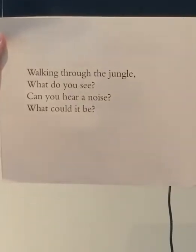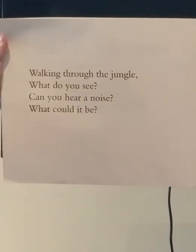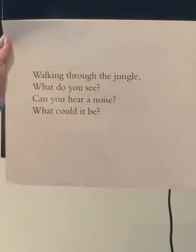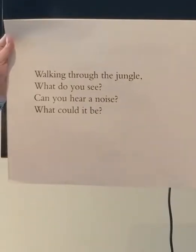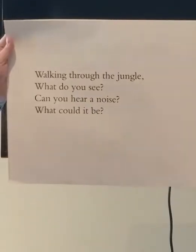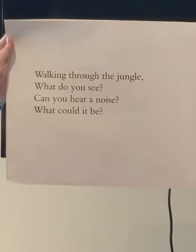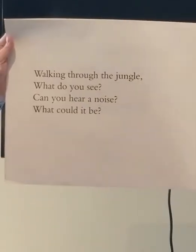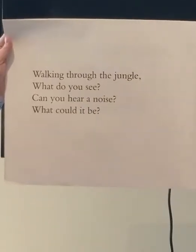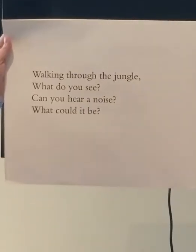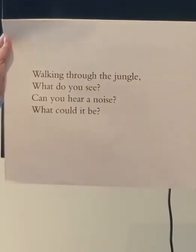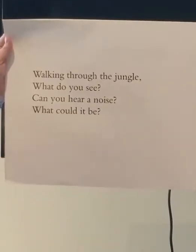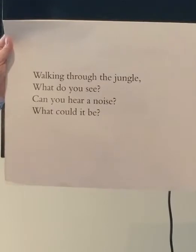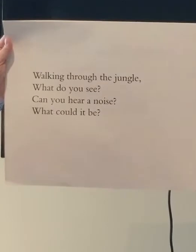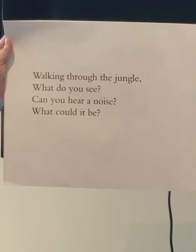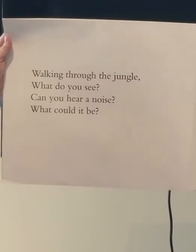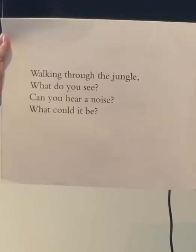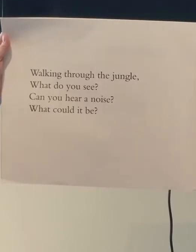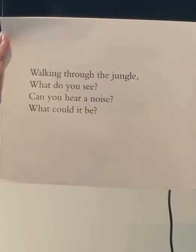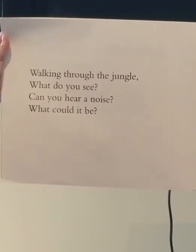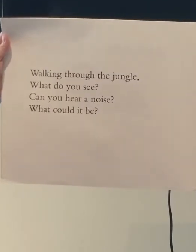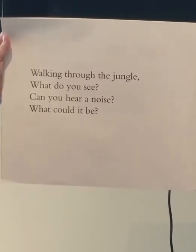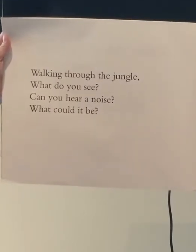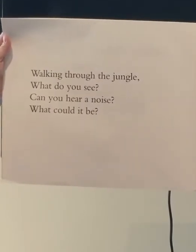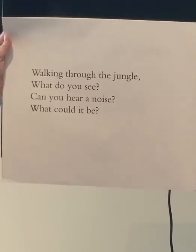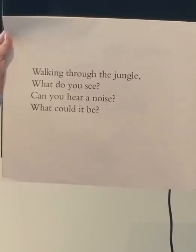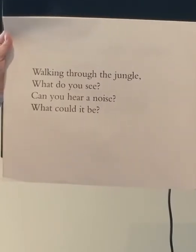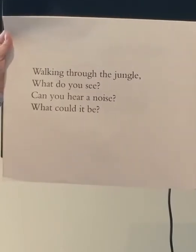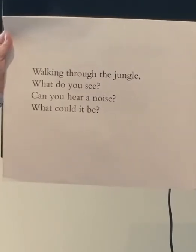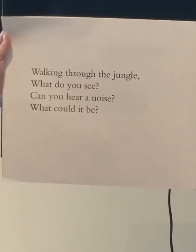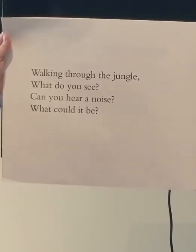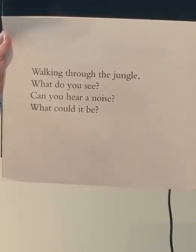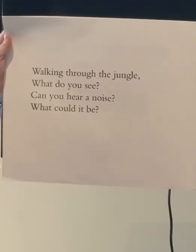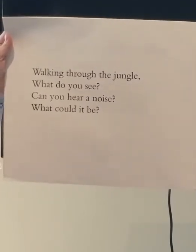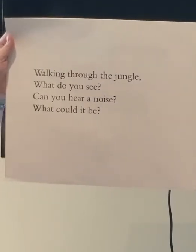what do you see? Can you hear a noise? What could it be?